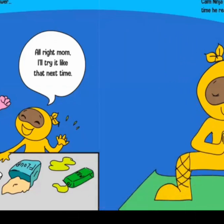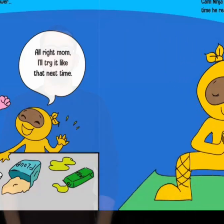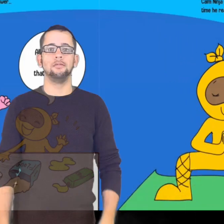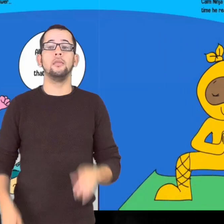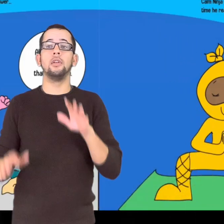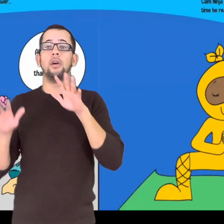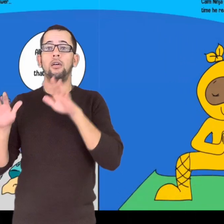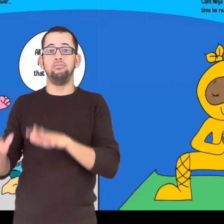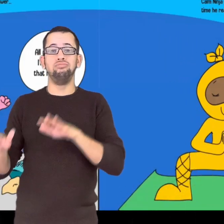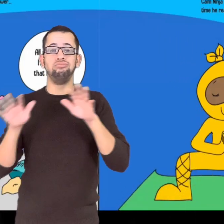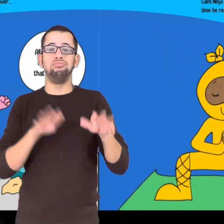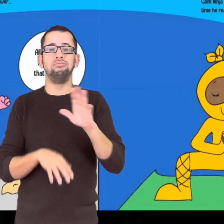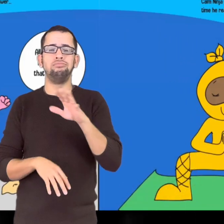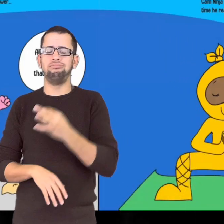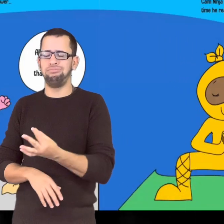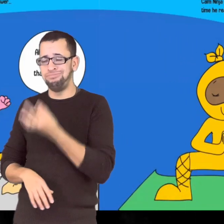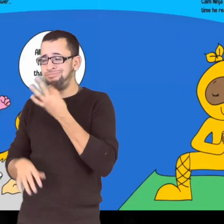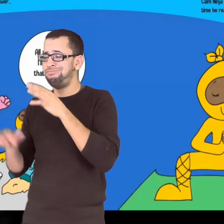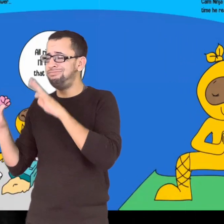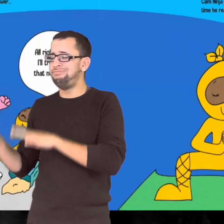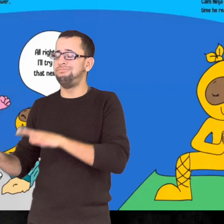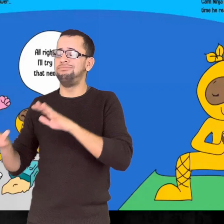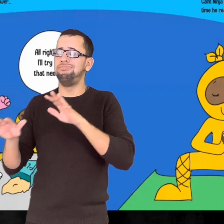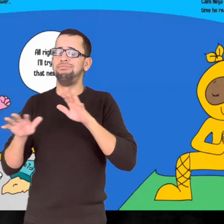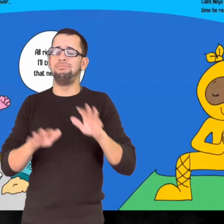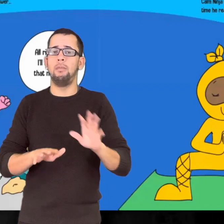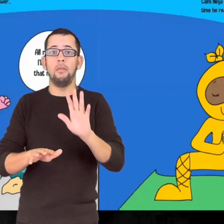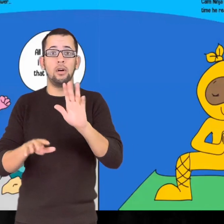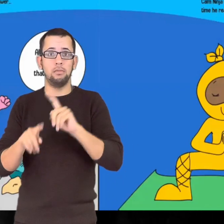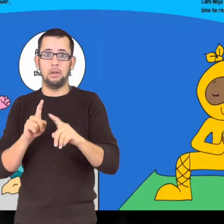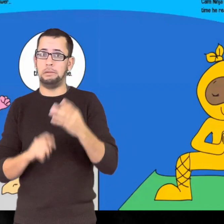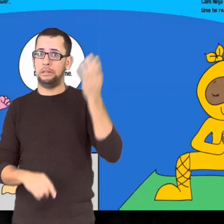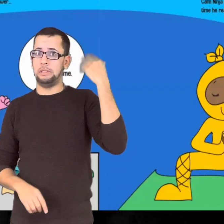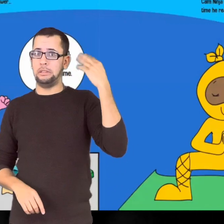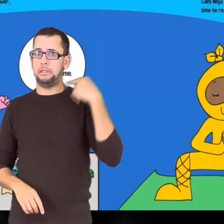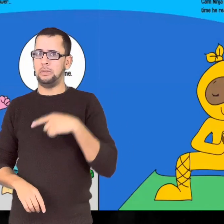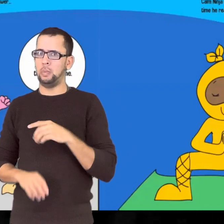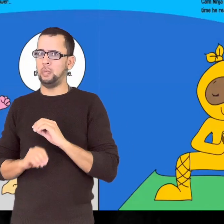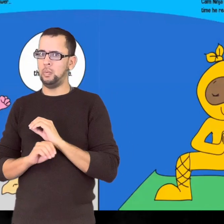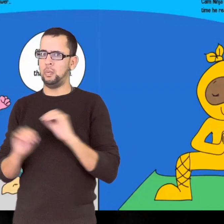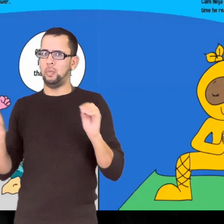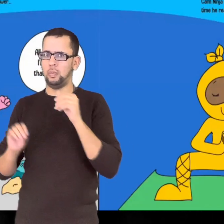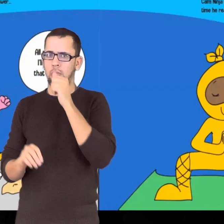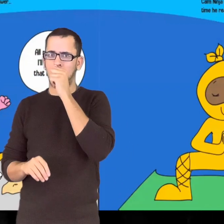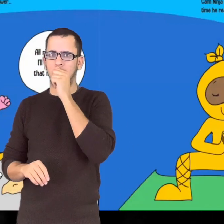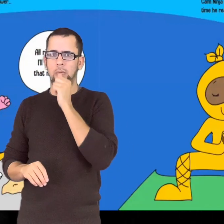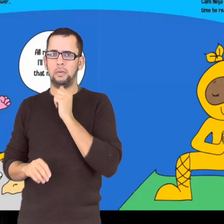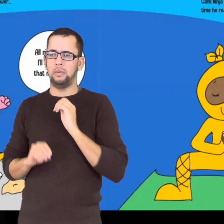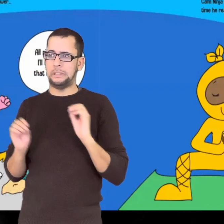Calm Ninja was very calm, but there was a time he really could get quite impatient.